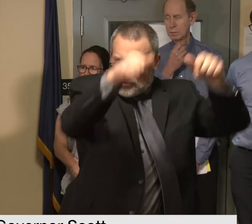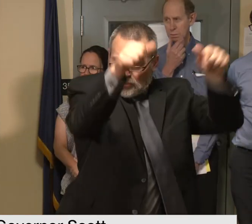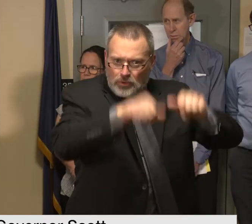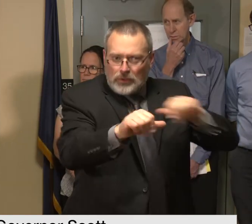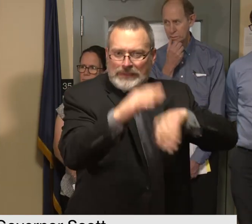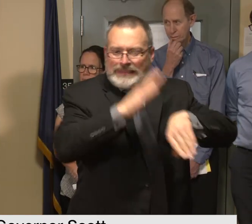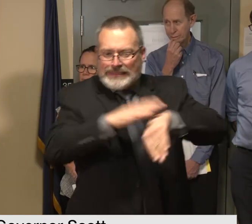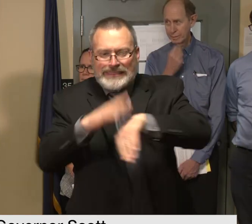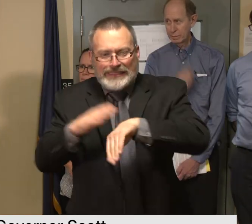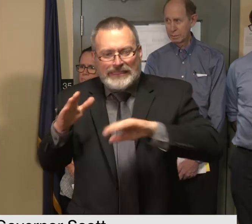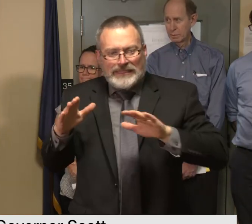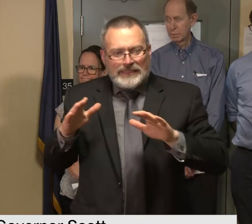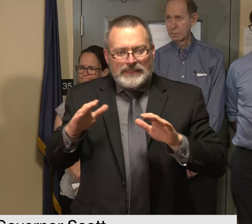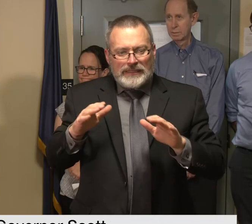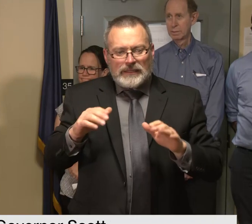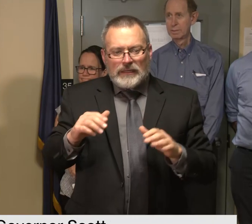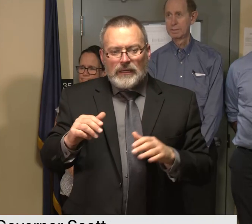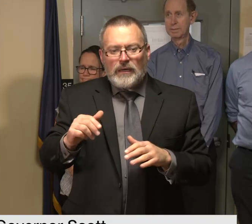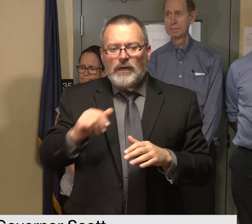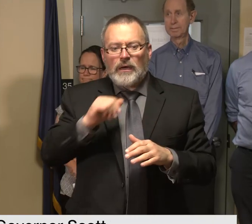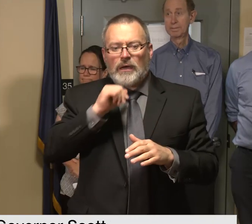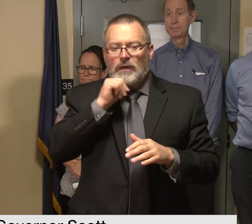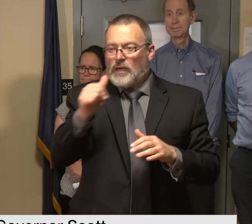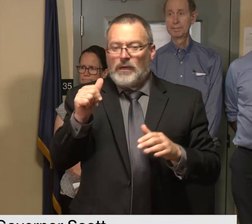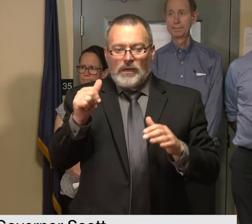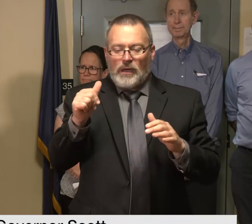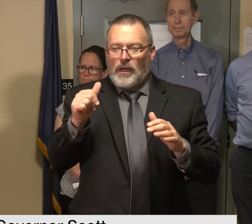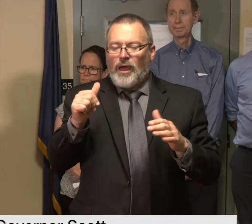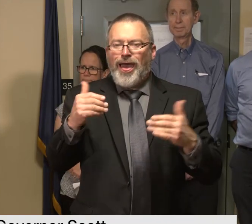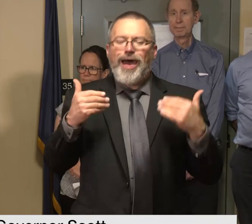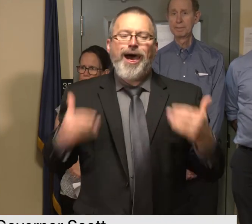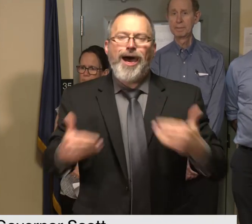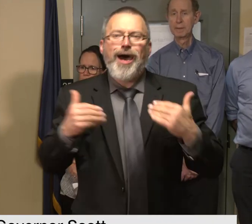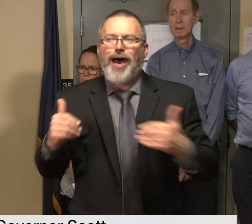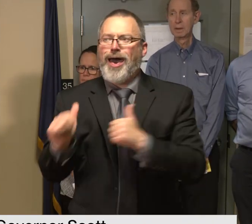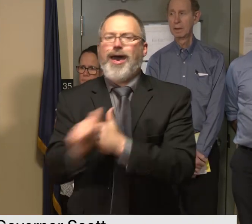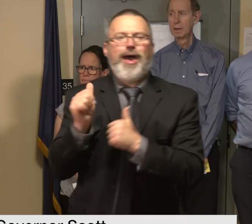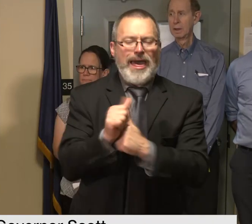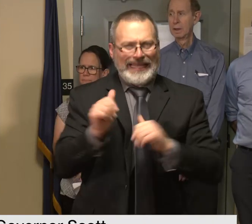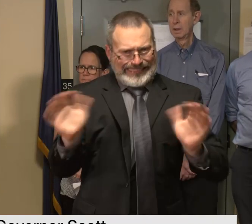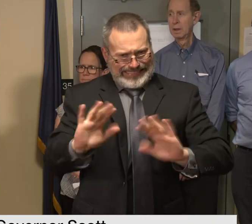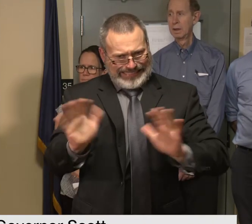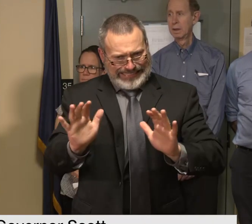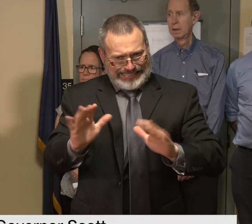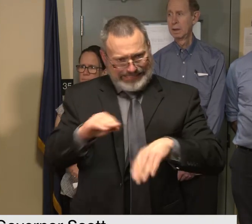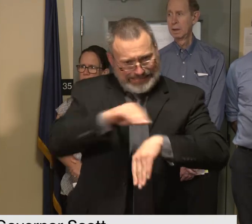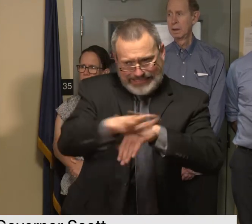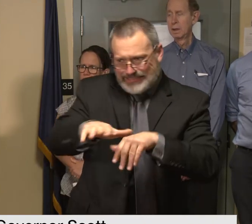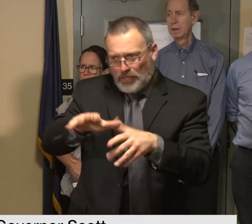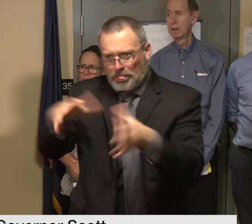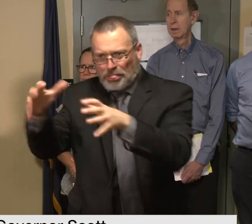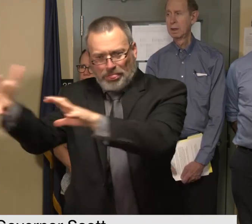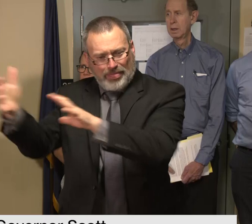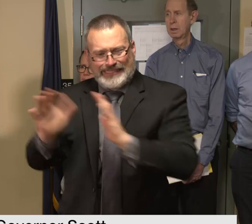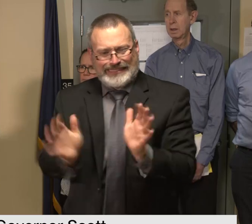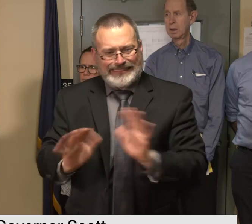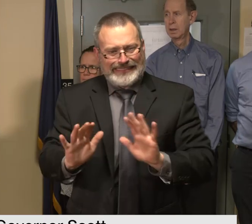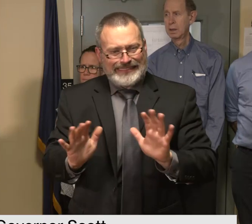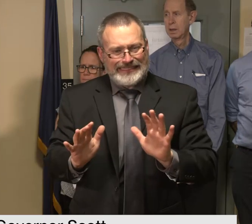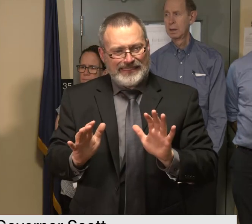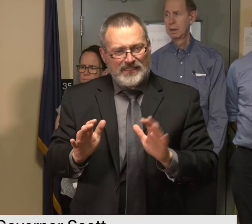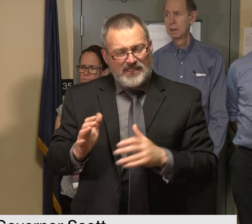that causes you to have to be rescued there is a lot of damage to state and local roads crews are working